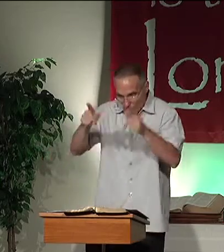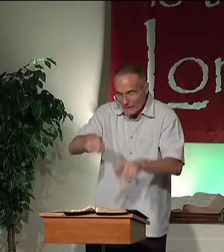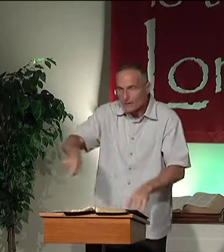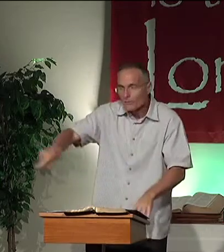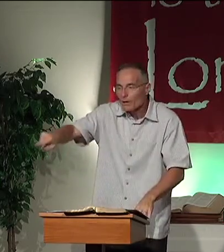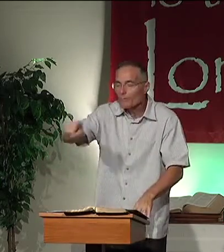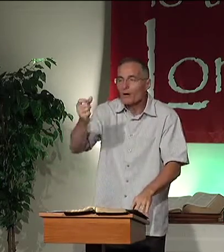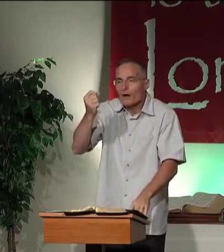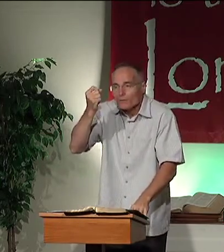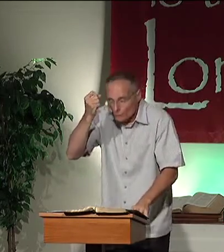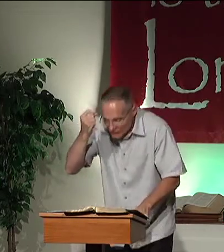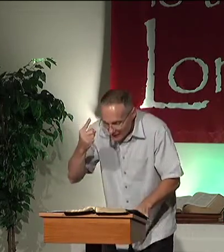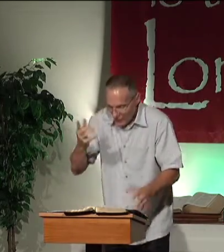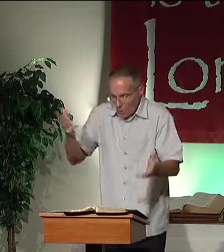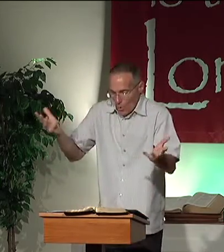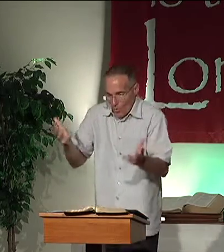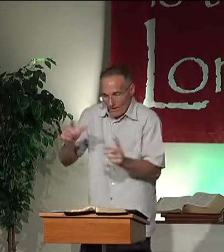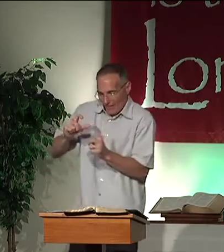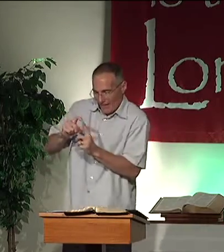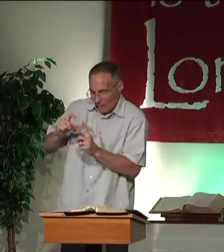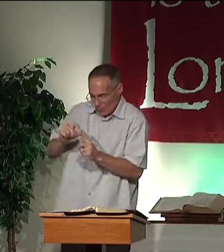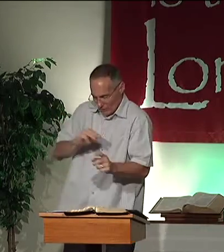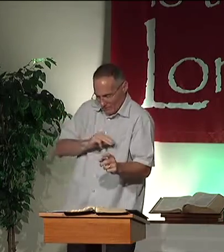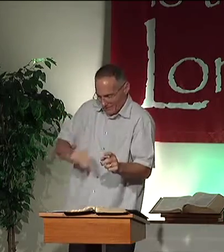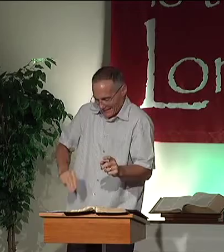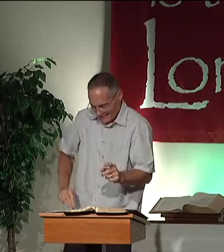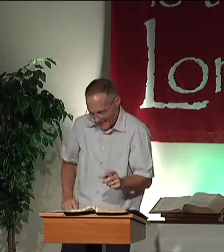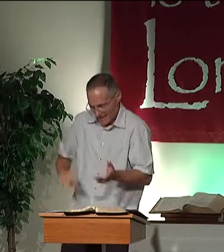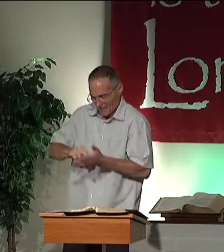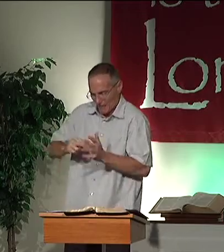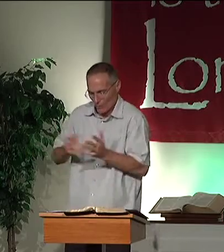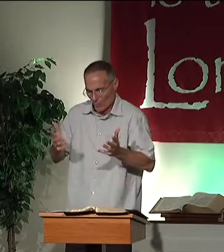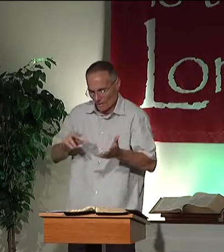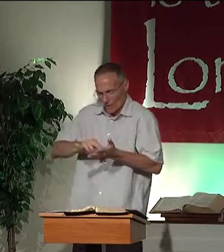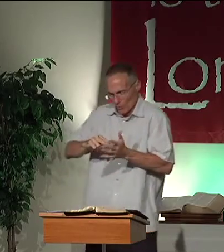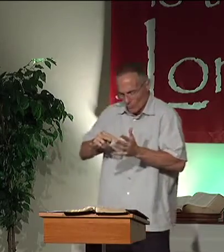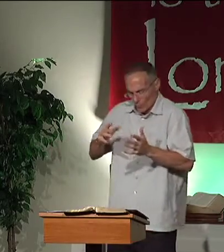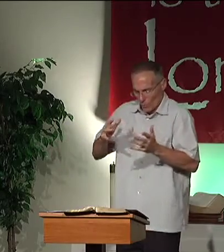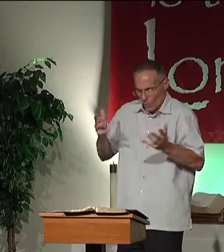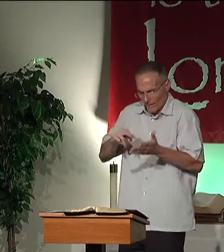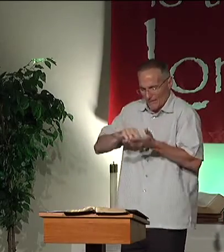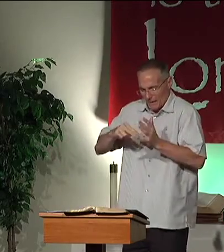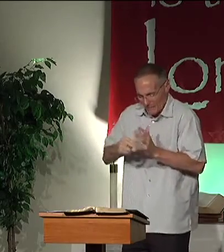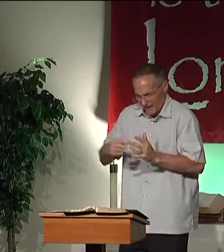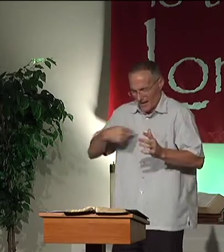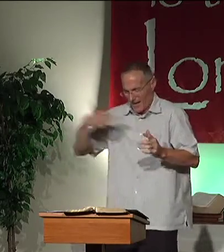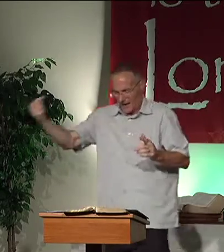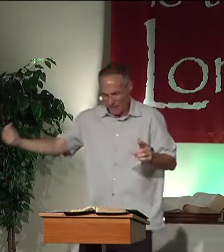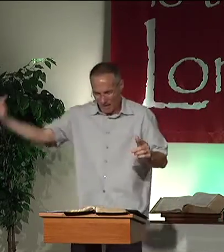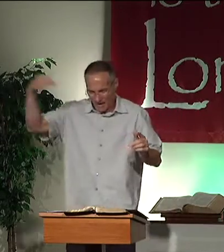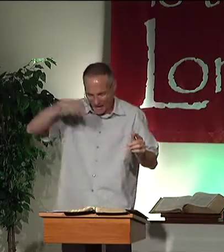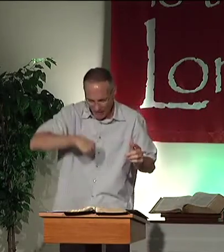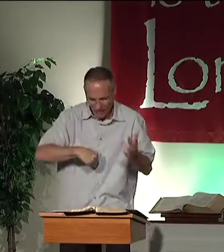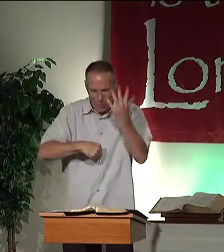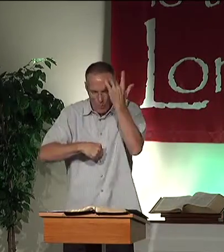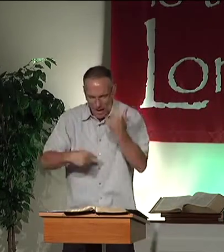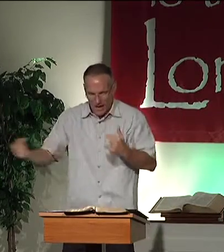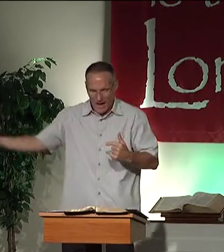But he needed to wake them up. They needed to understand what the word Messiah meant. What it meant that Jesus